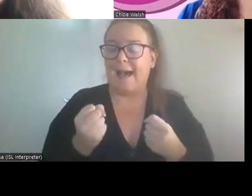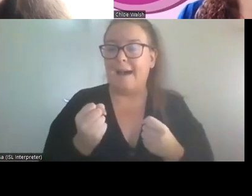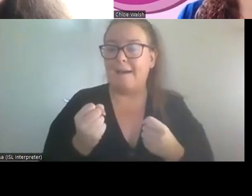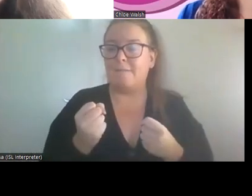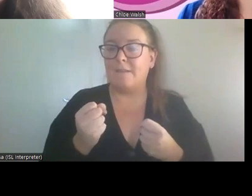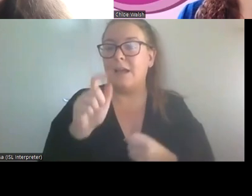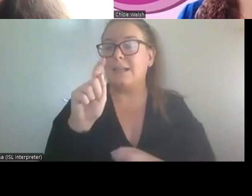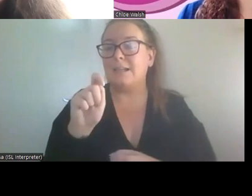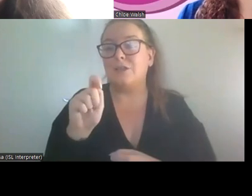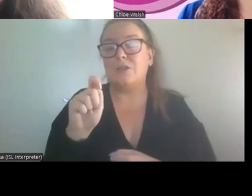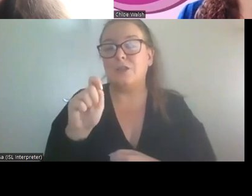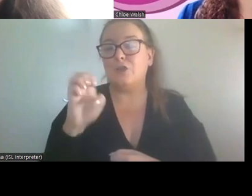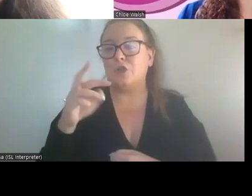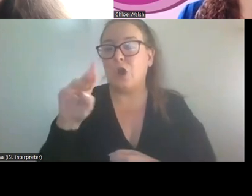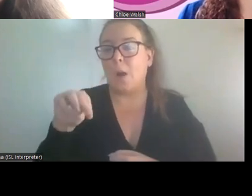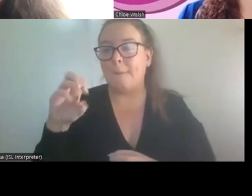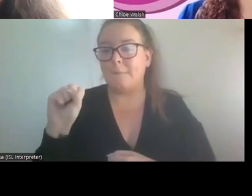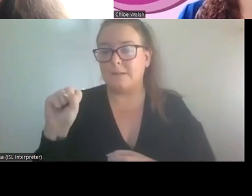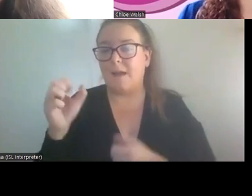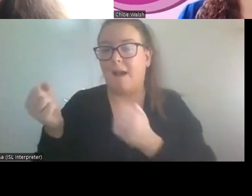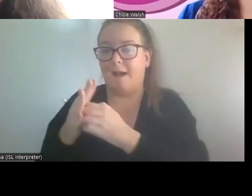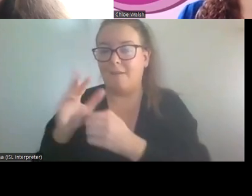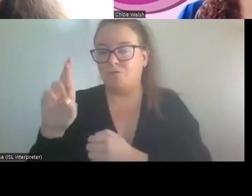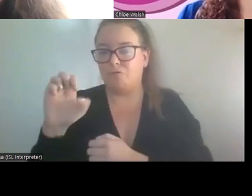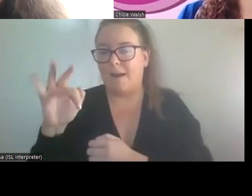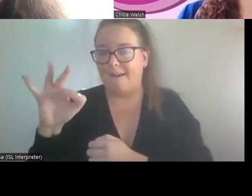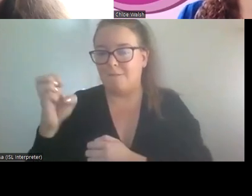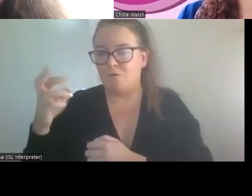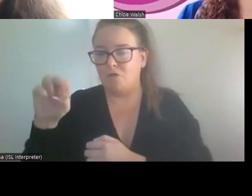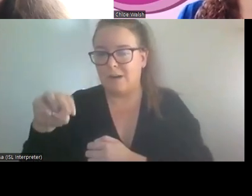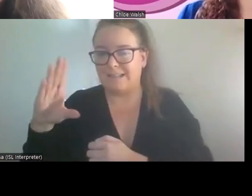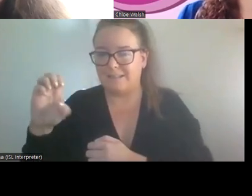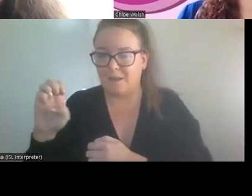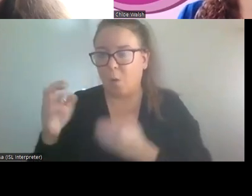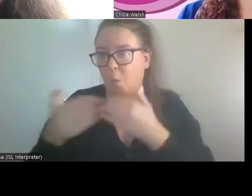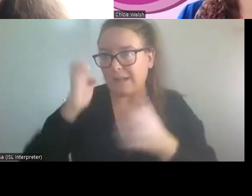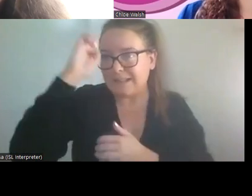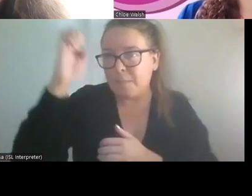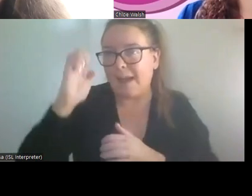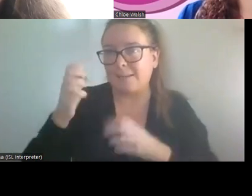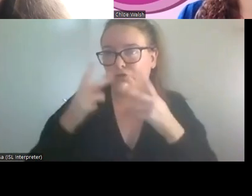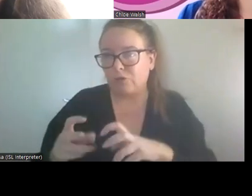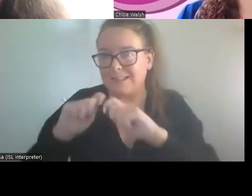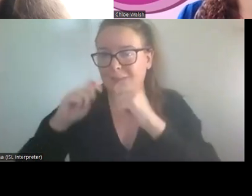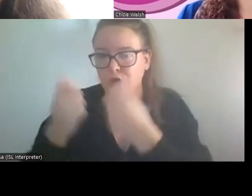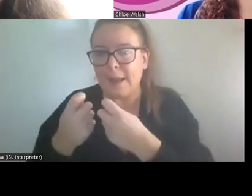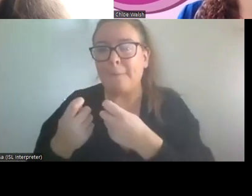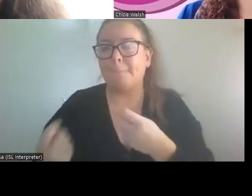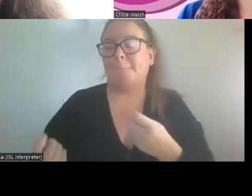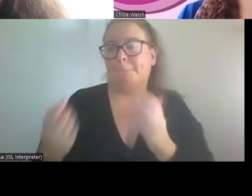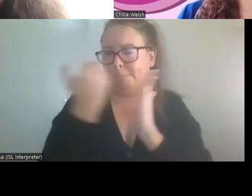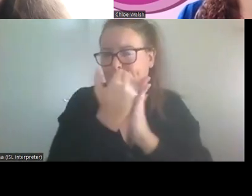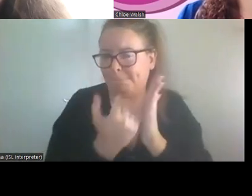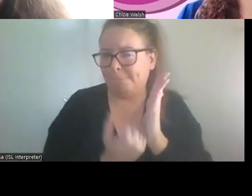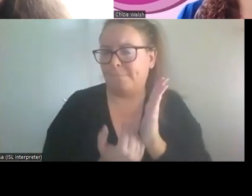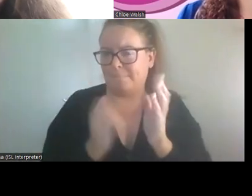expected of the contributor, but also what could be expected of the research team and also payment as part of that. And make that as clear and